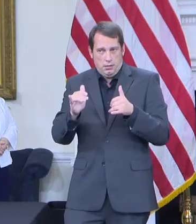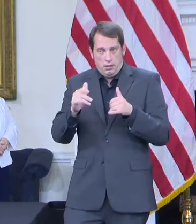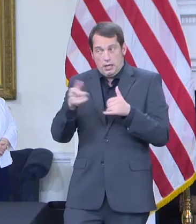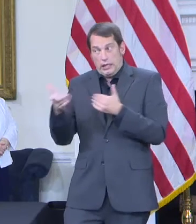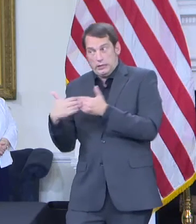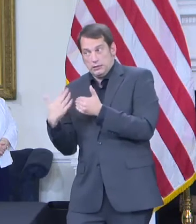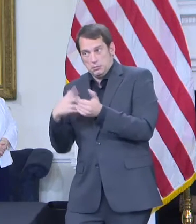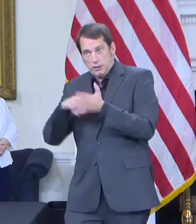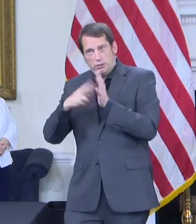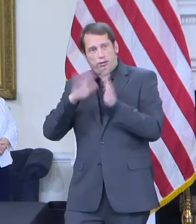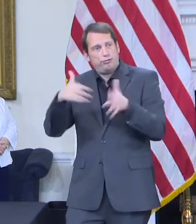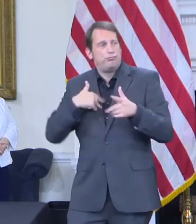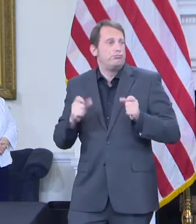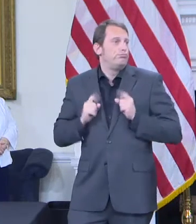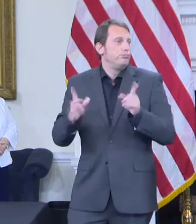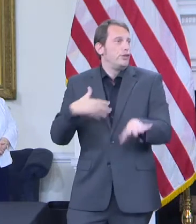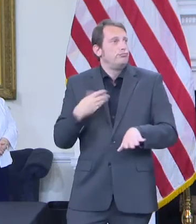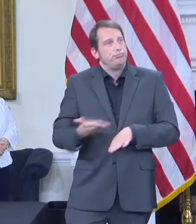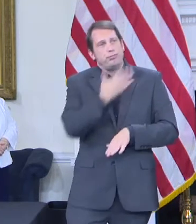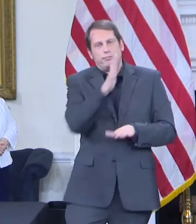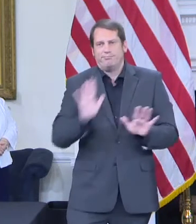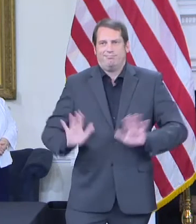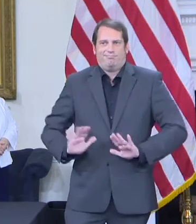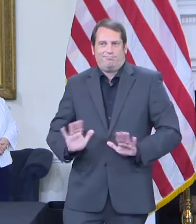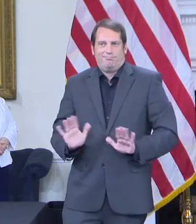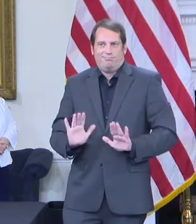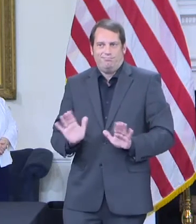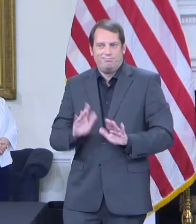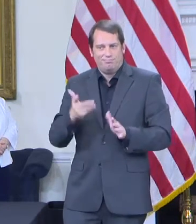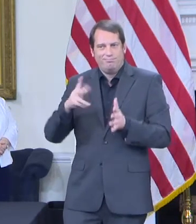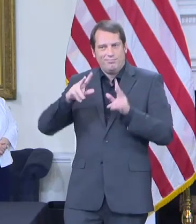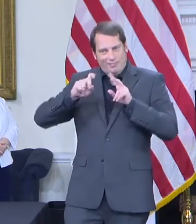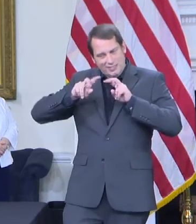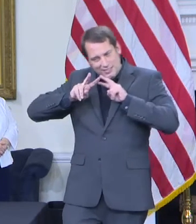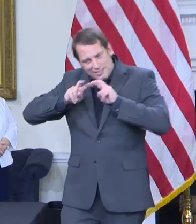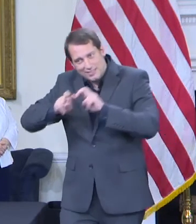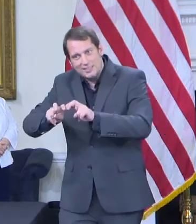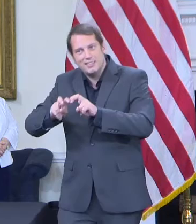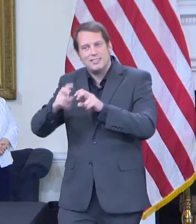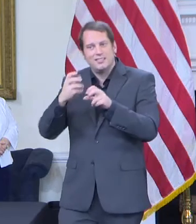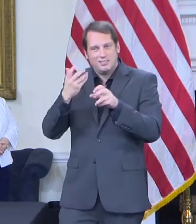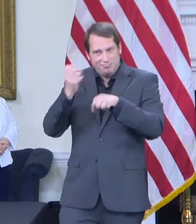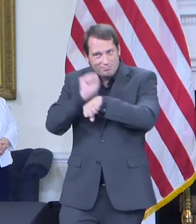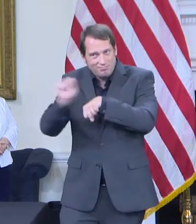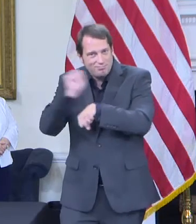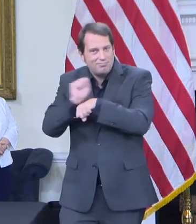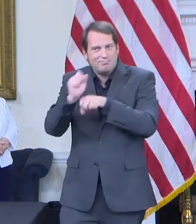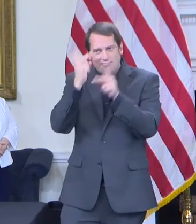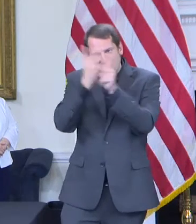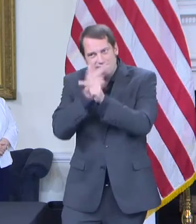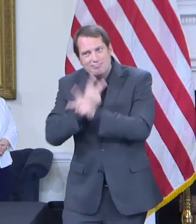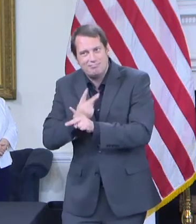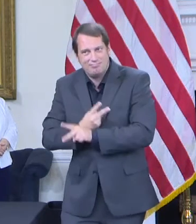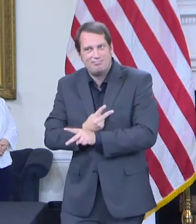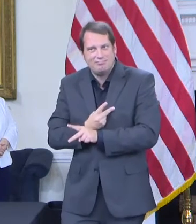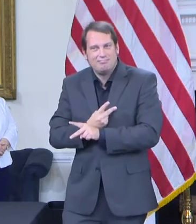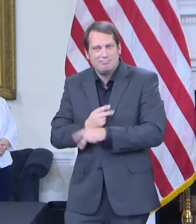in-classroom instruction for the rest of the calendar year. But that is not acceptable.